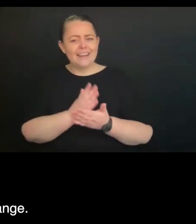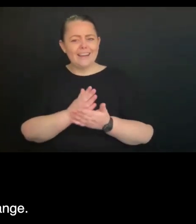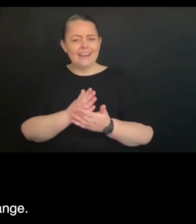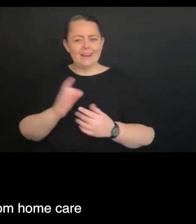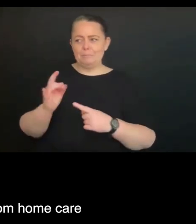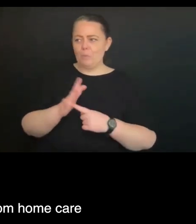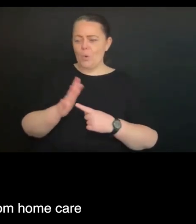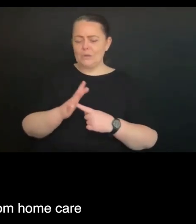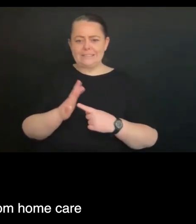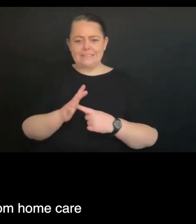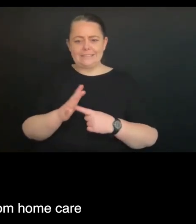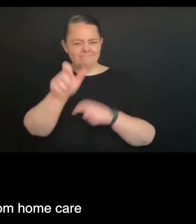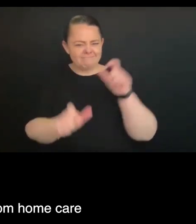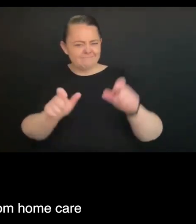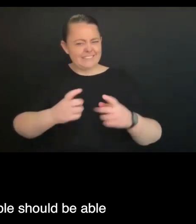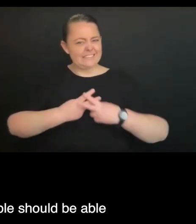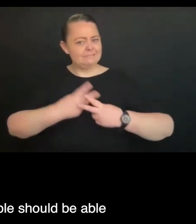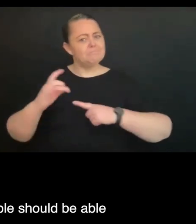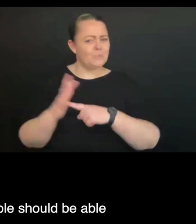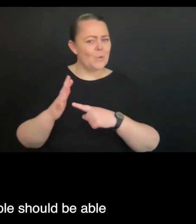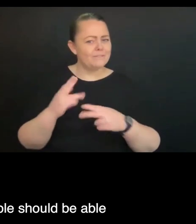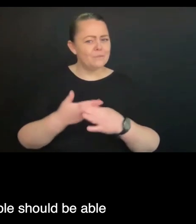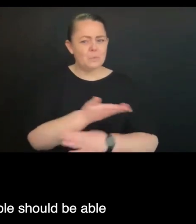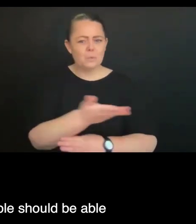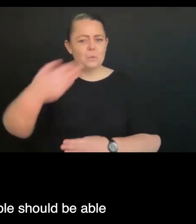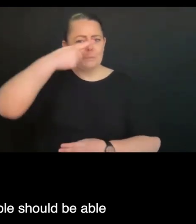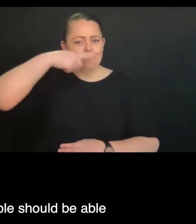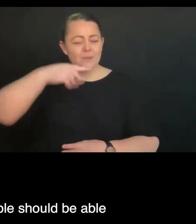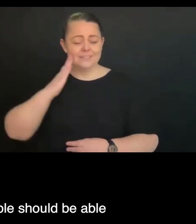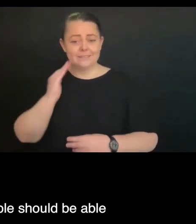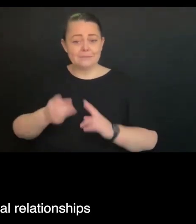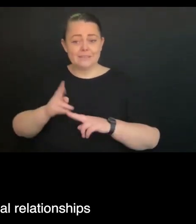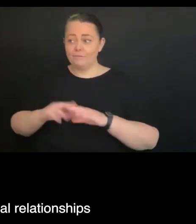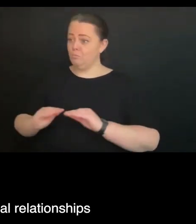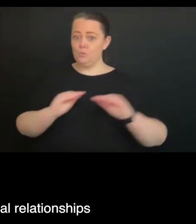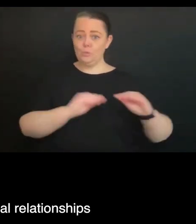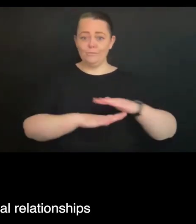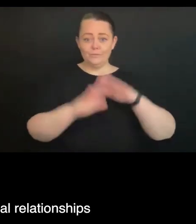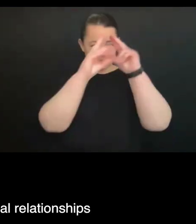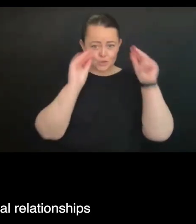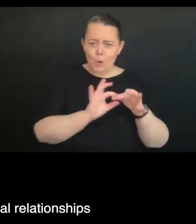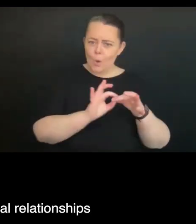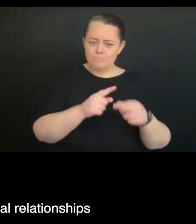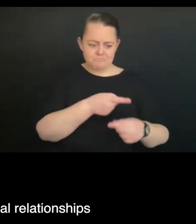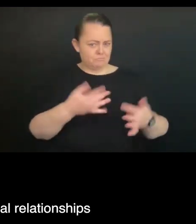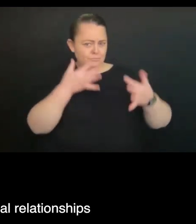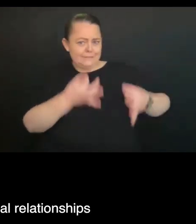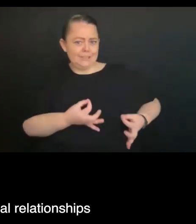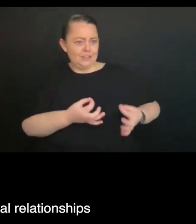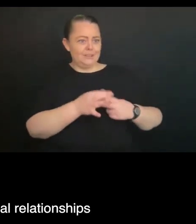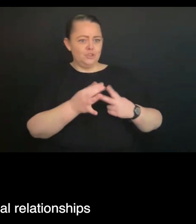change, particularly as people move from home care and into residential aged care. People should be able to choose to engage in sexual